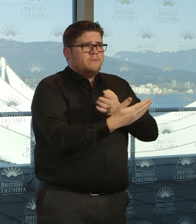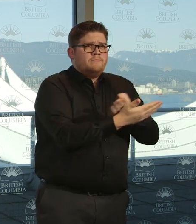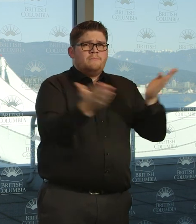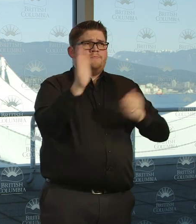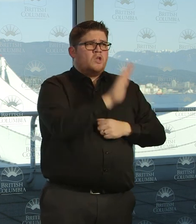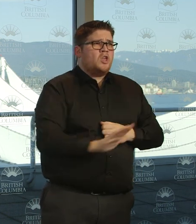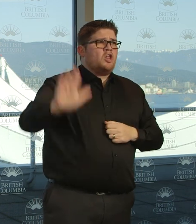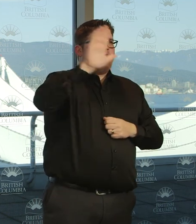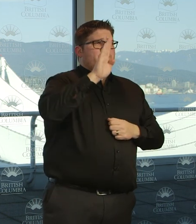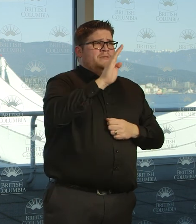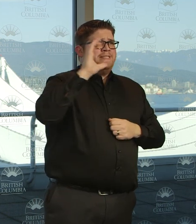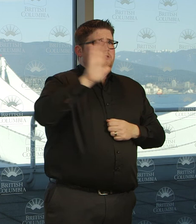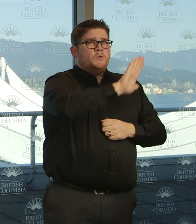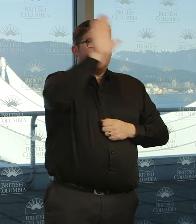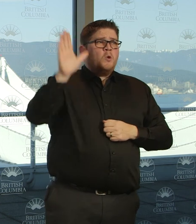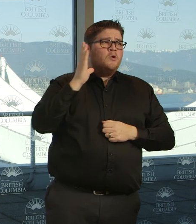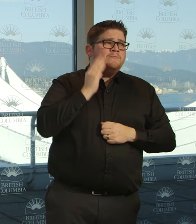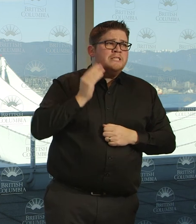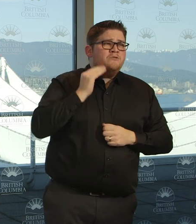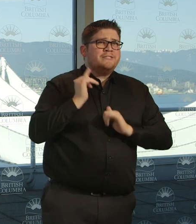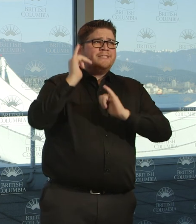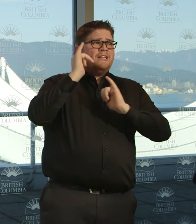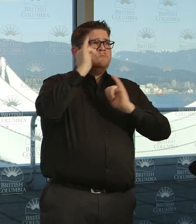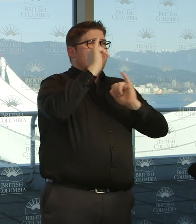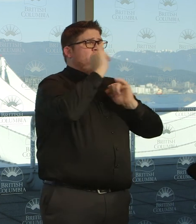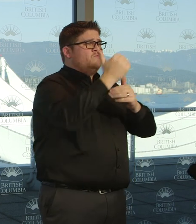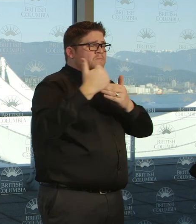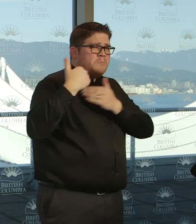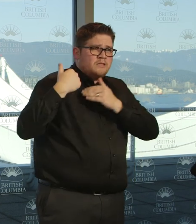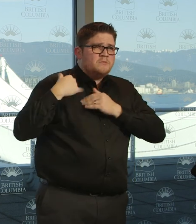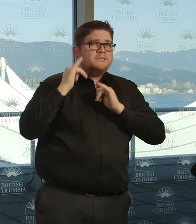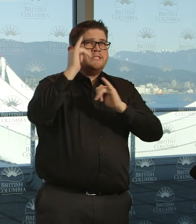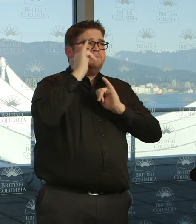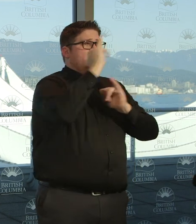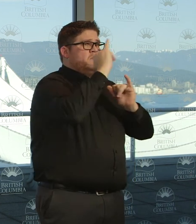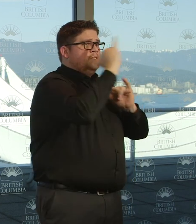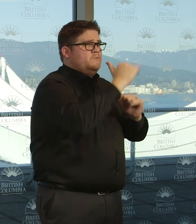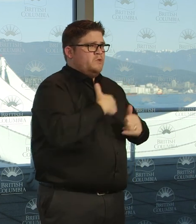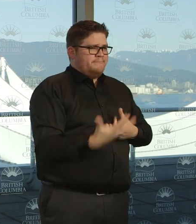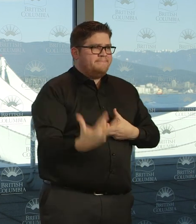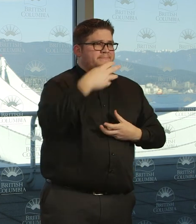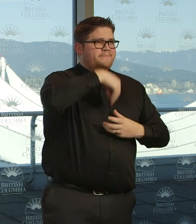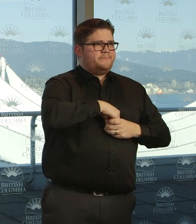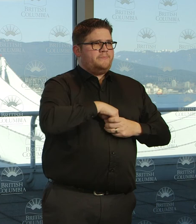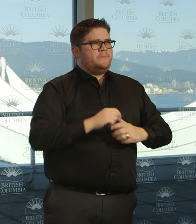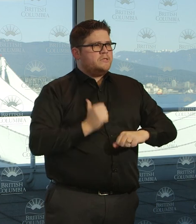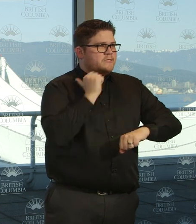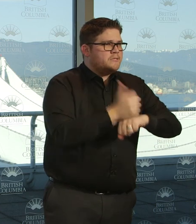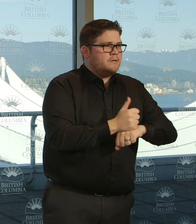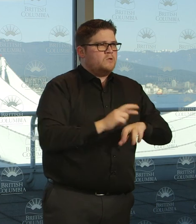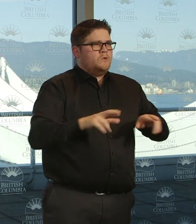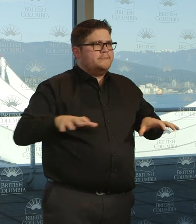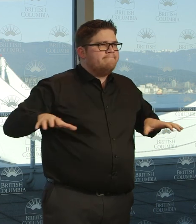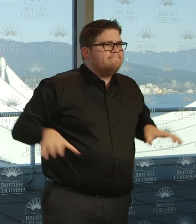experience, that shared responsibility, that has to continue to drive us. Thank you very much. We look forward to taking your